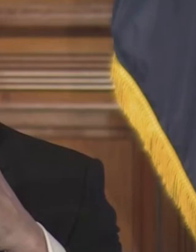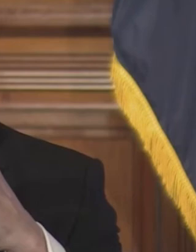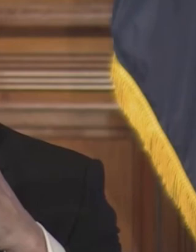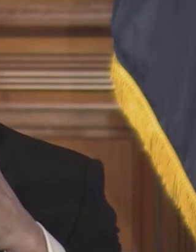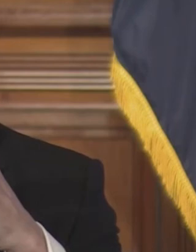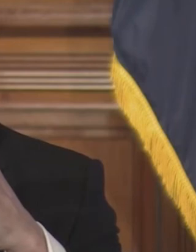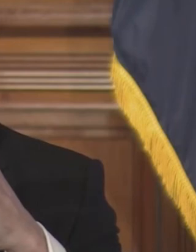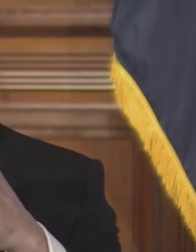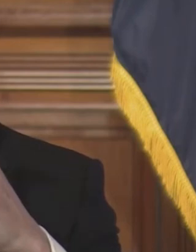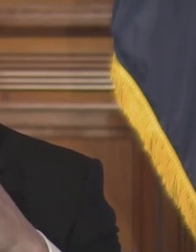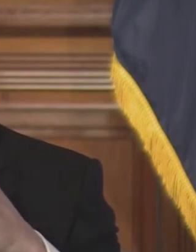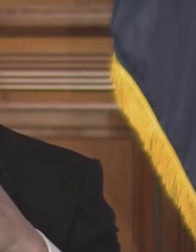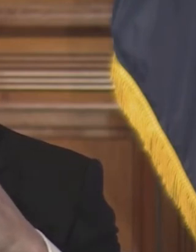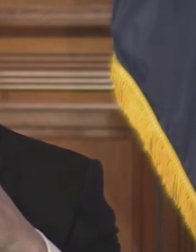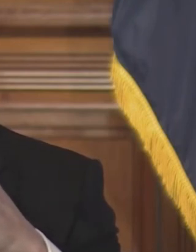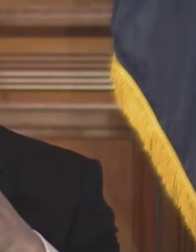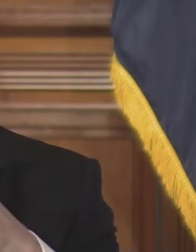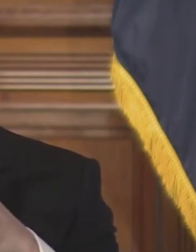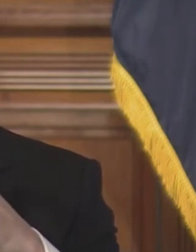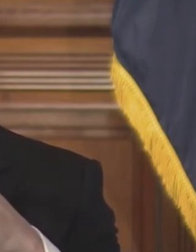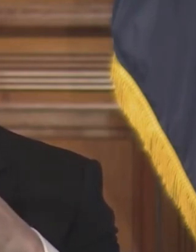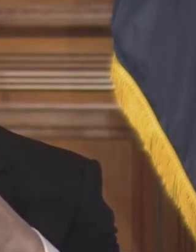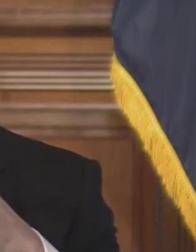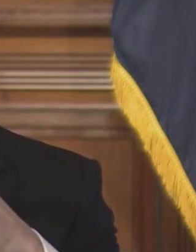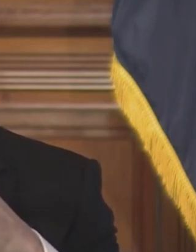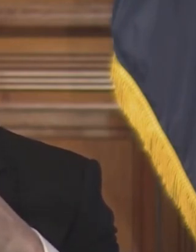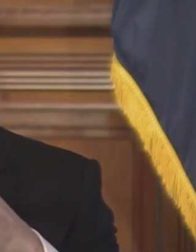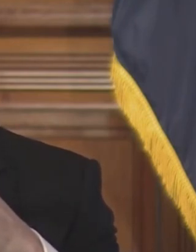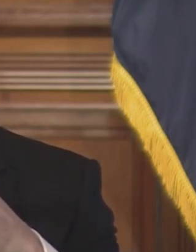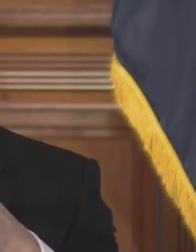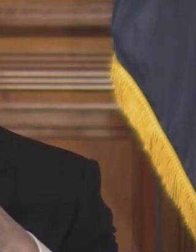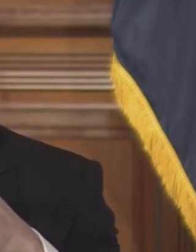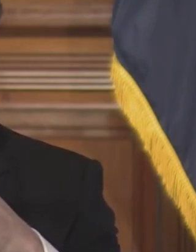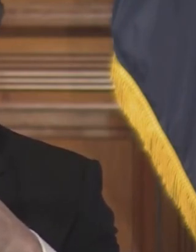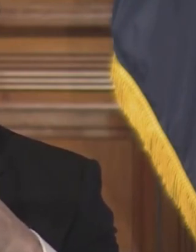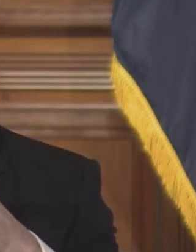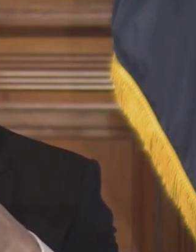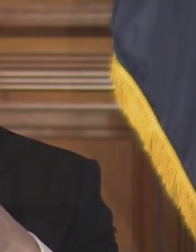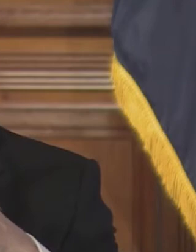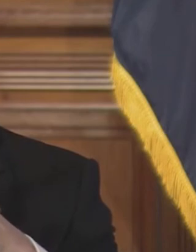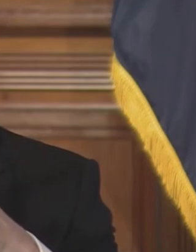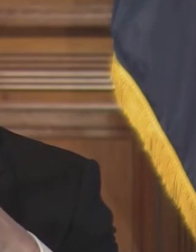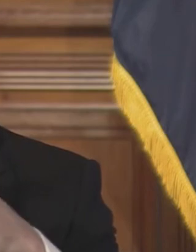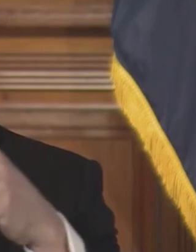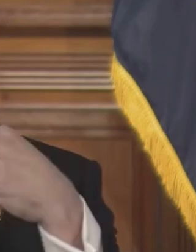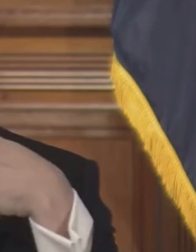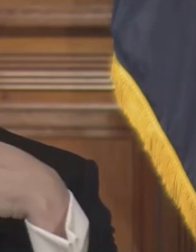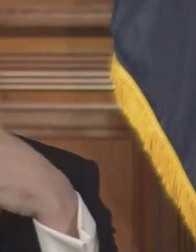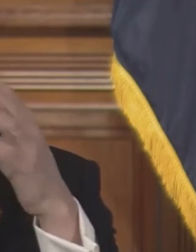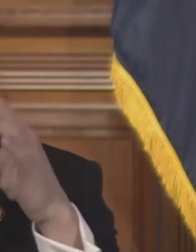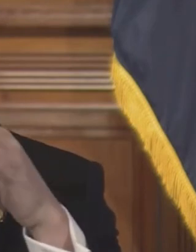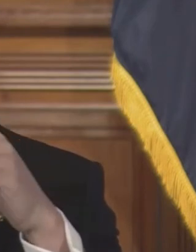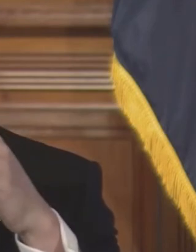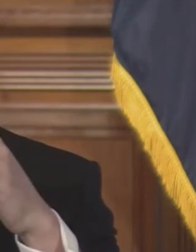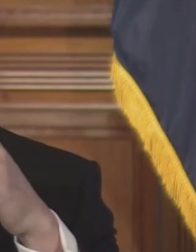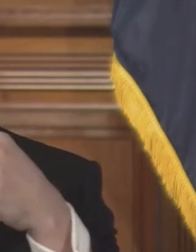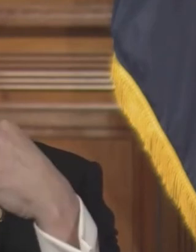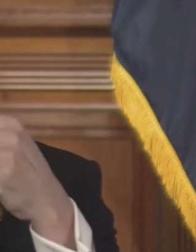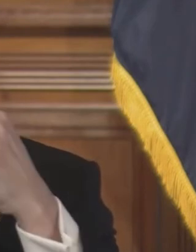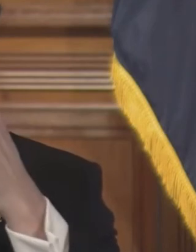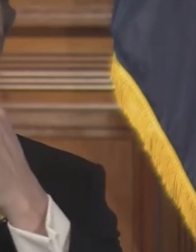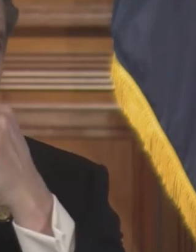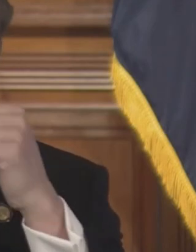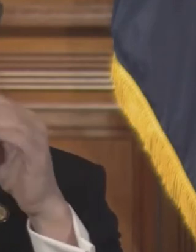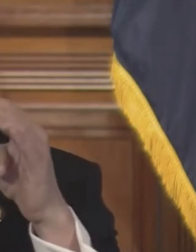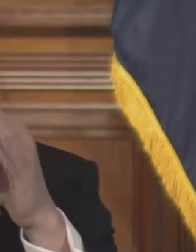because once the person goes outside of New York City, well, now that would be a Westchester person, right? I live in Westchester.